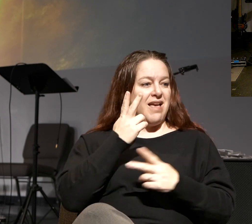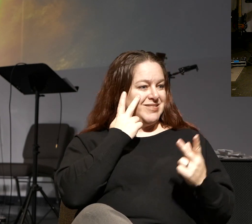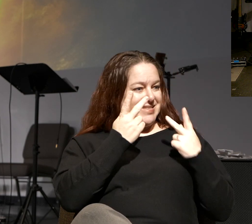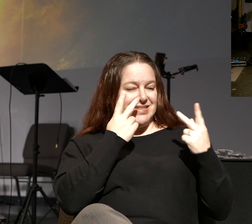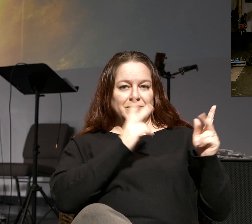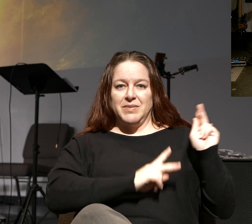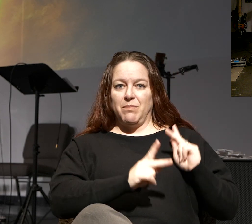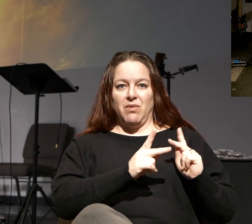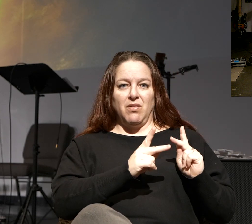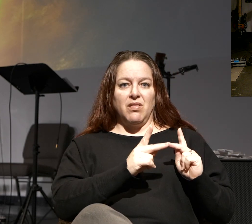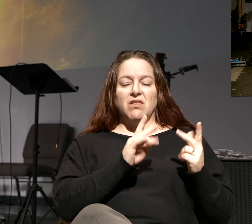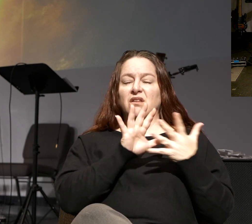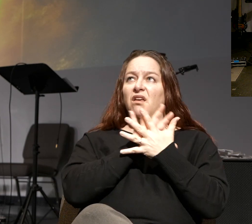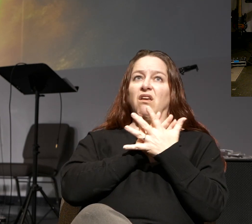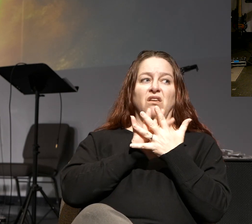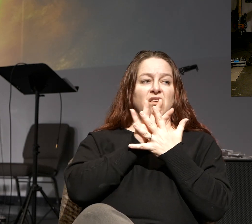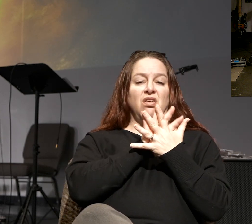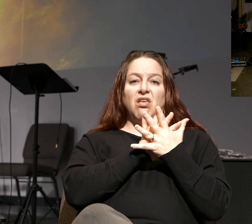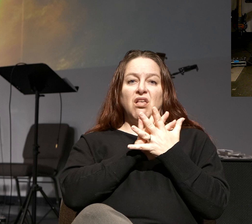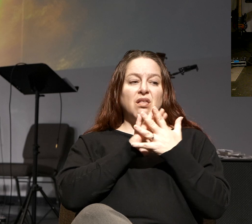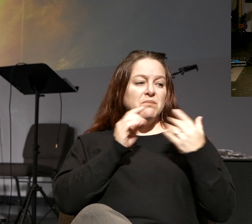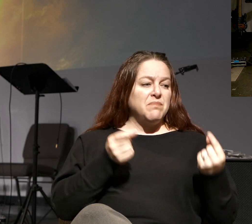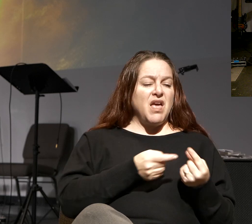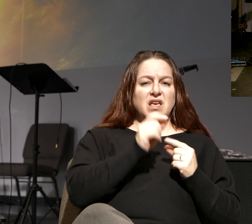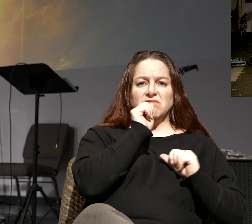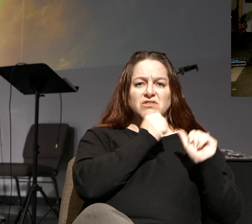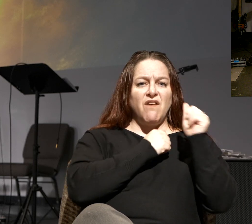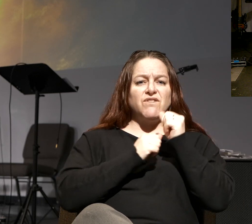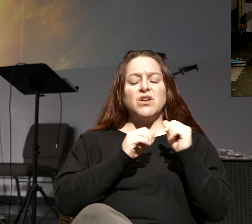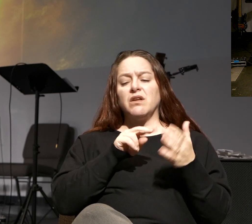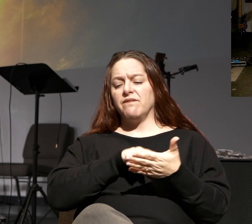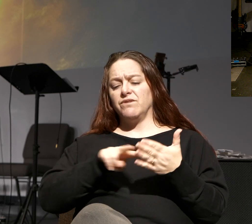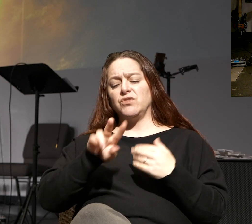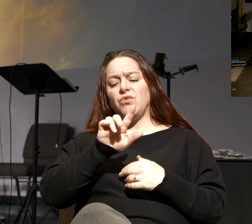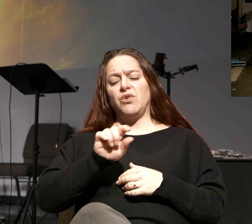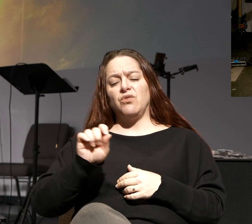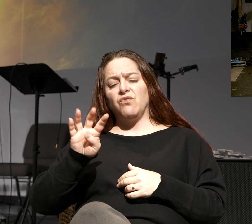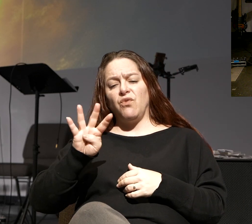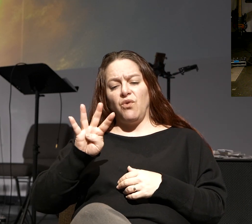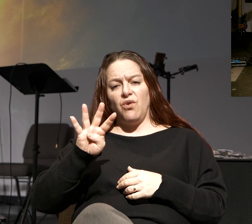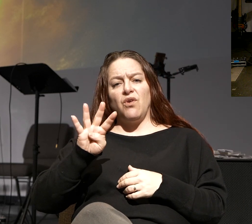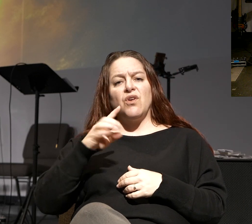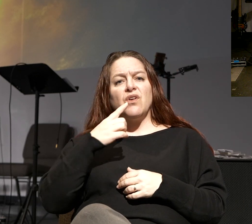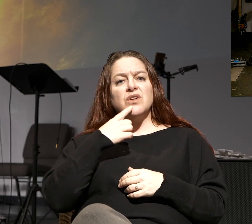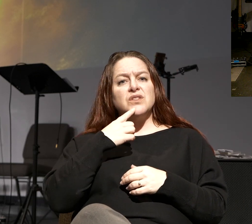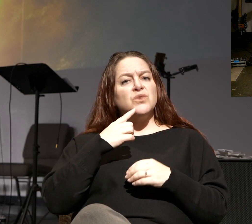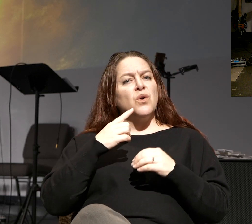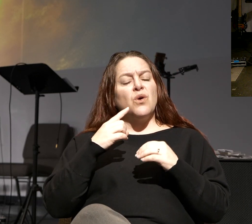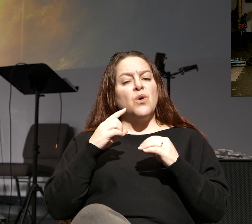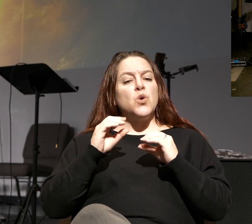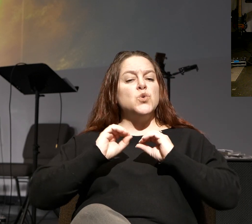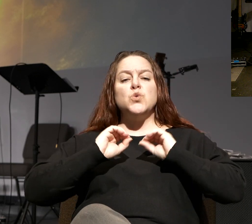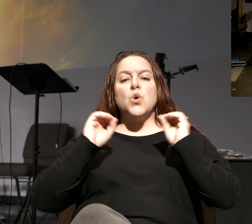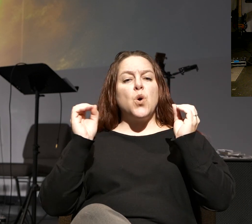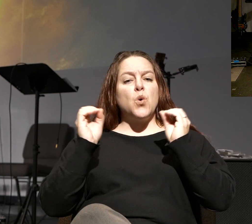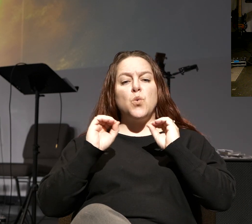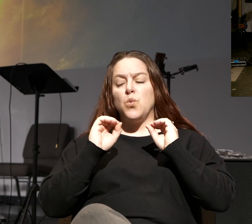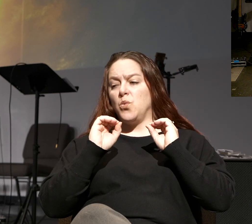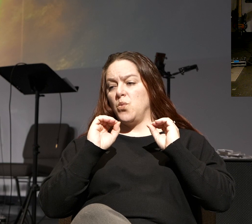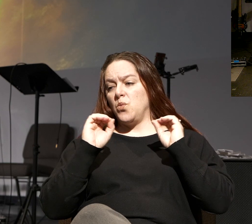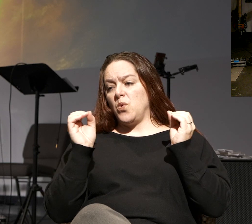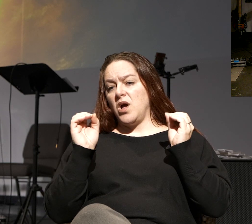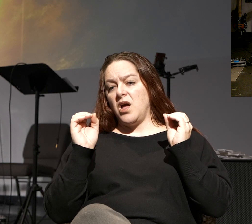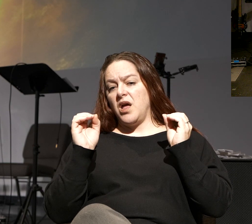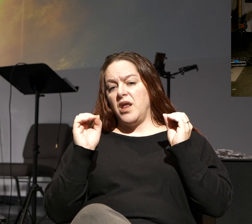do that. They're disillusioned by the pain of suffering. Look what He says in verses 3 and 4, that no one be moved by these